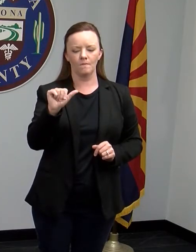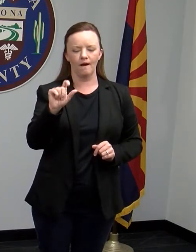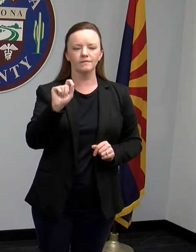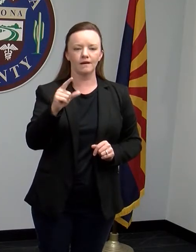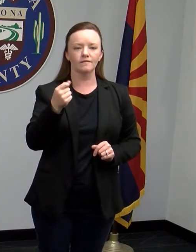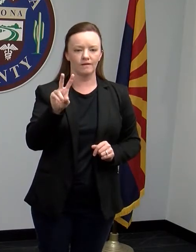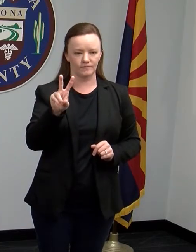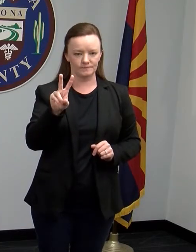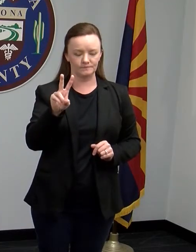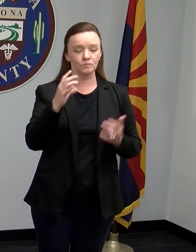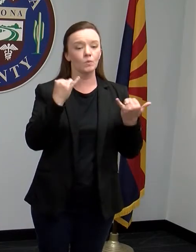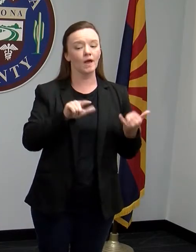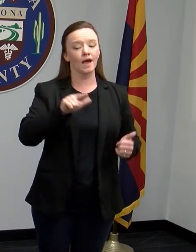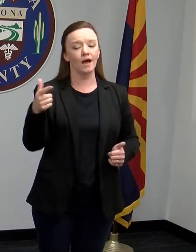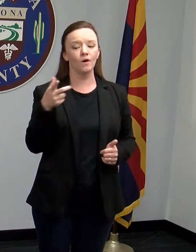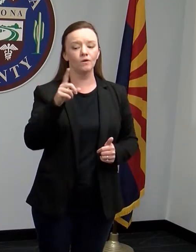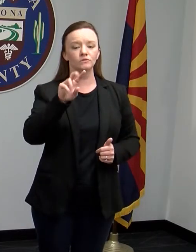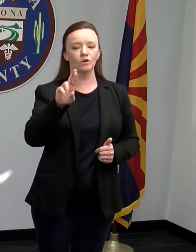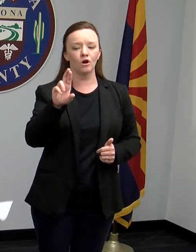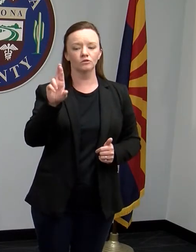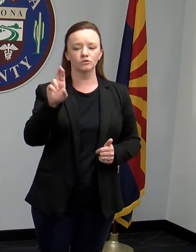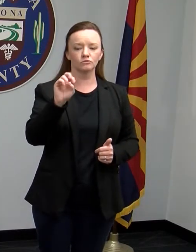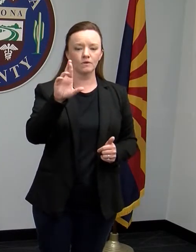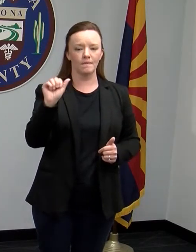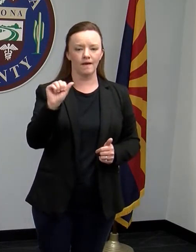With that, here's Dr. Rebecca Sonenschein.